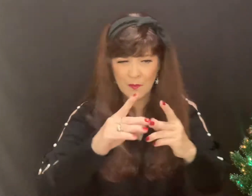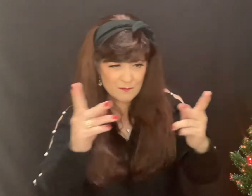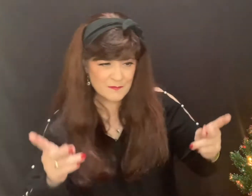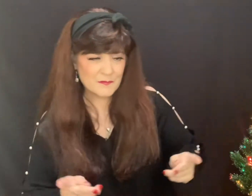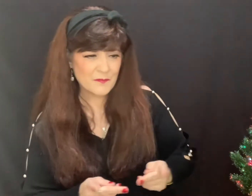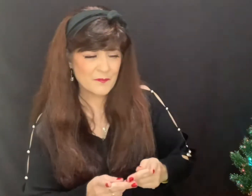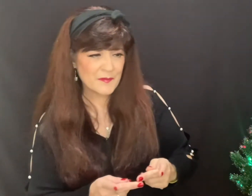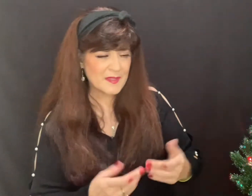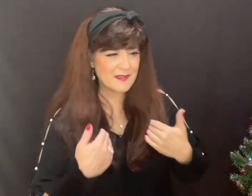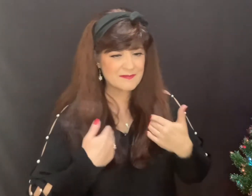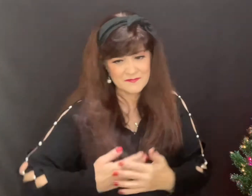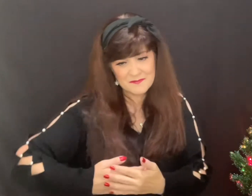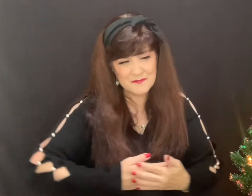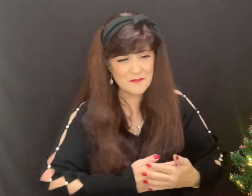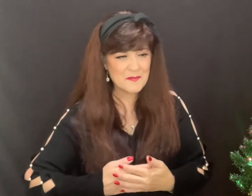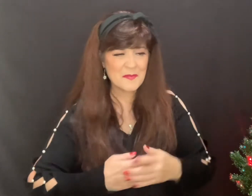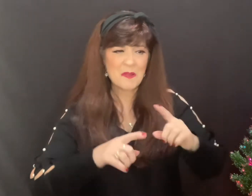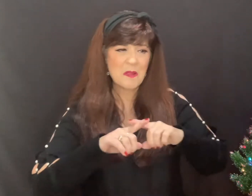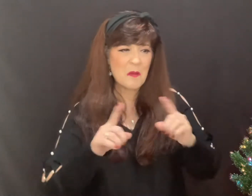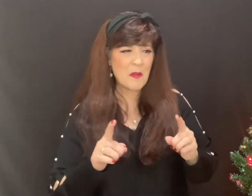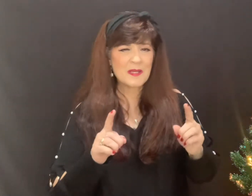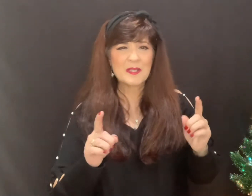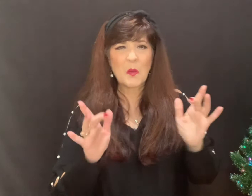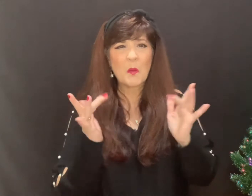Not a single room was in sight.